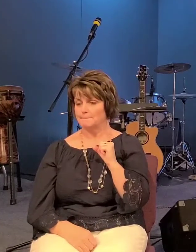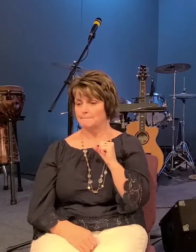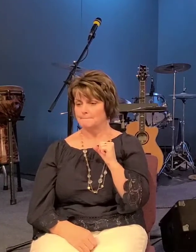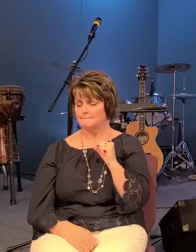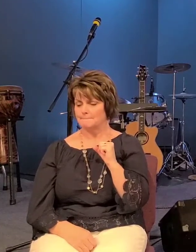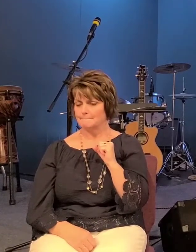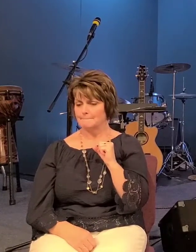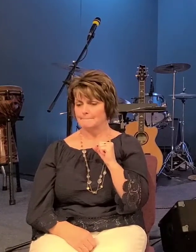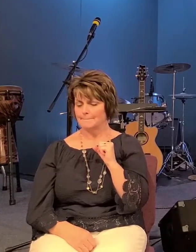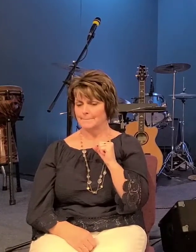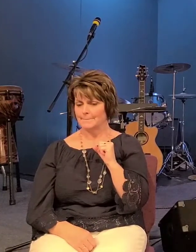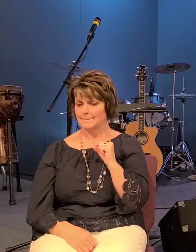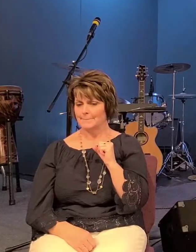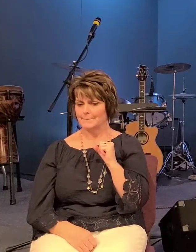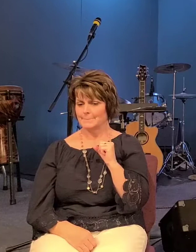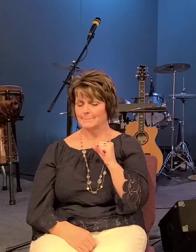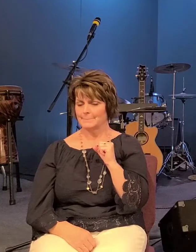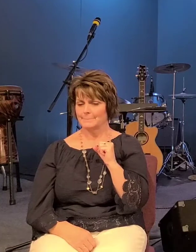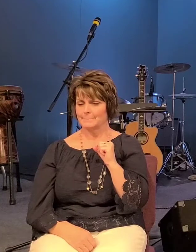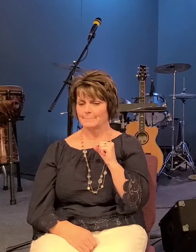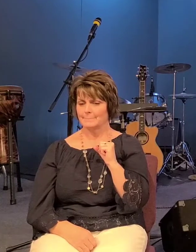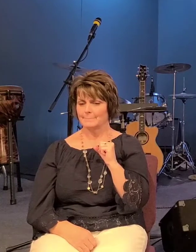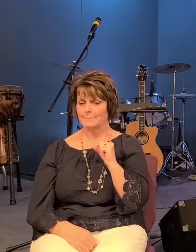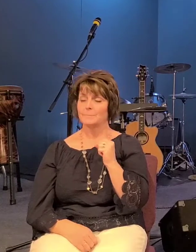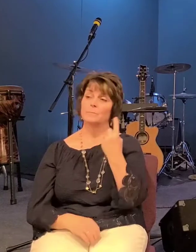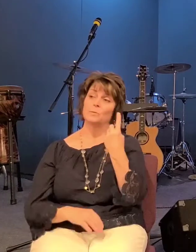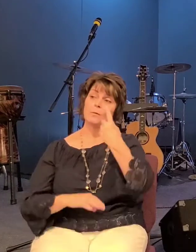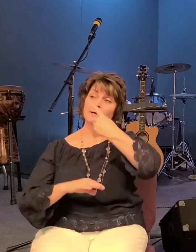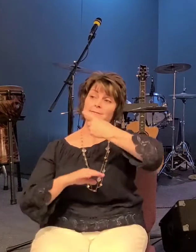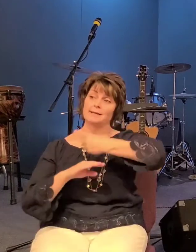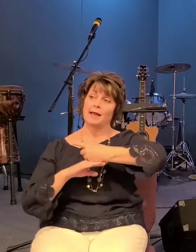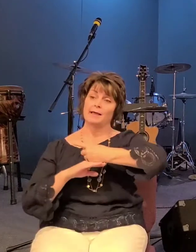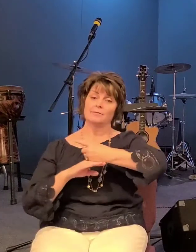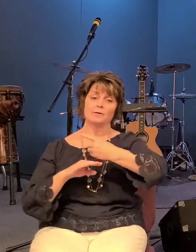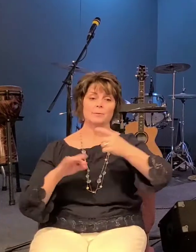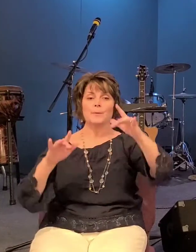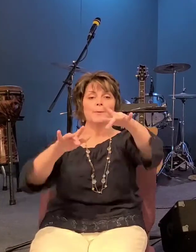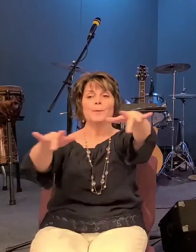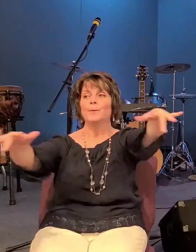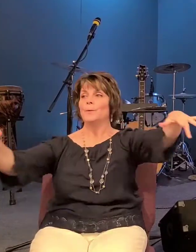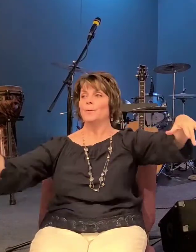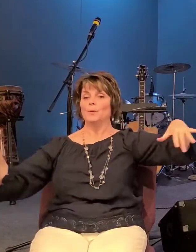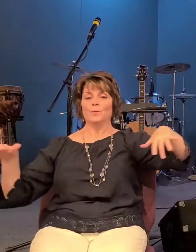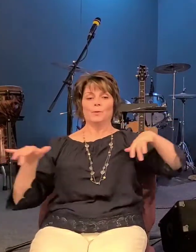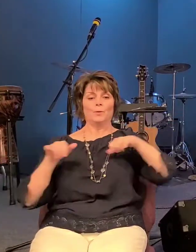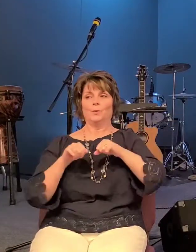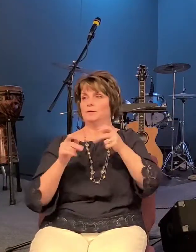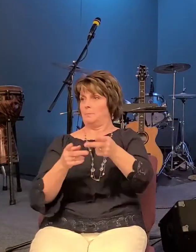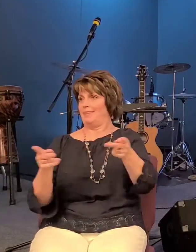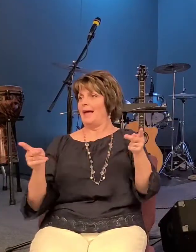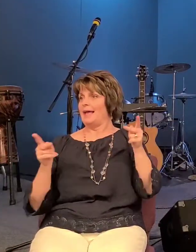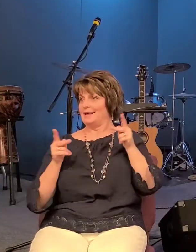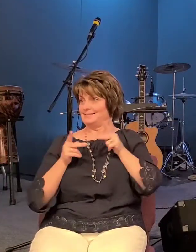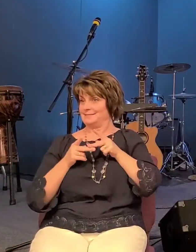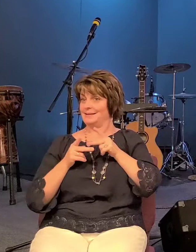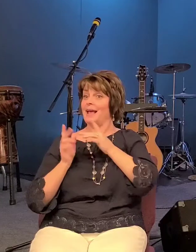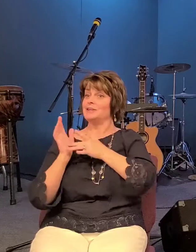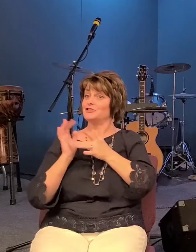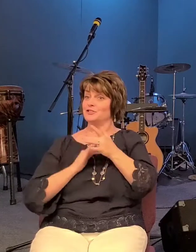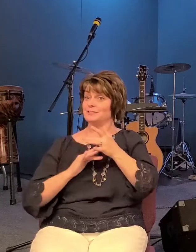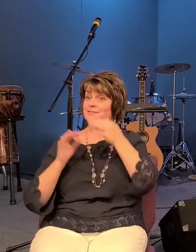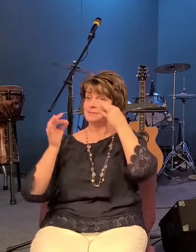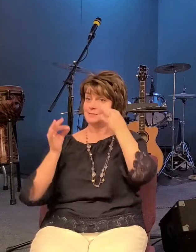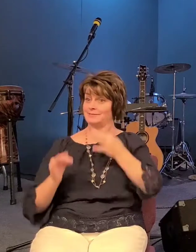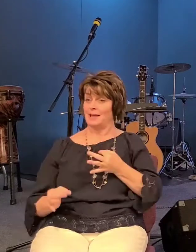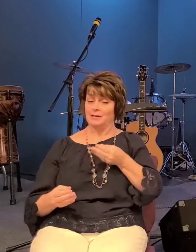that one day they're out in this secluded place and jesus decided to feed the crowd